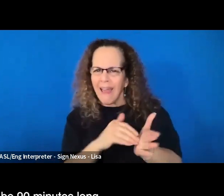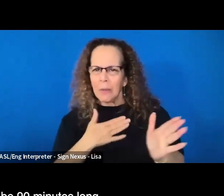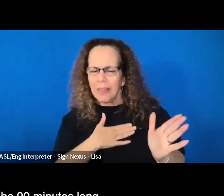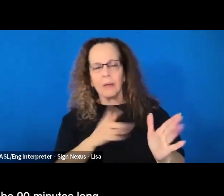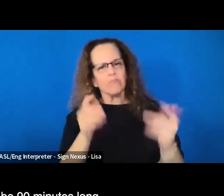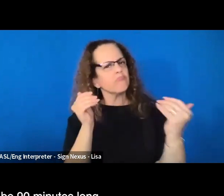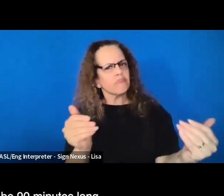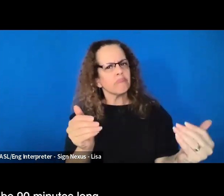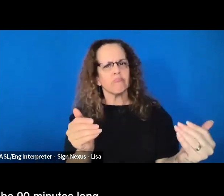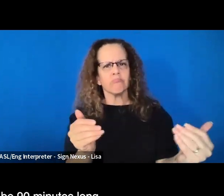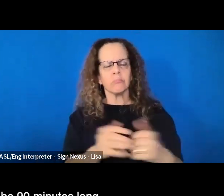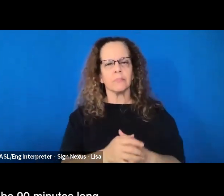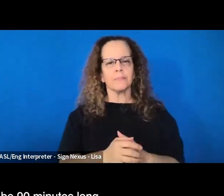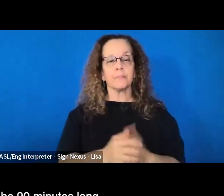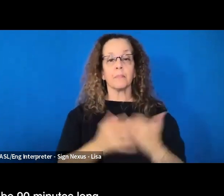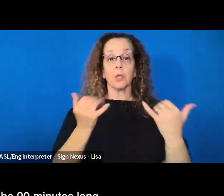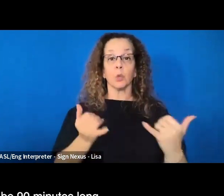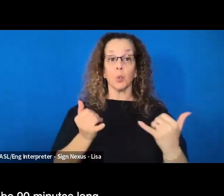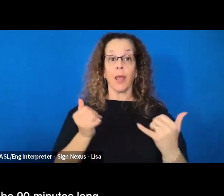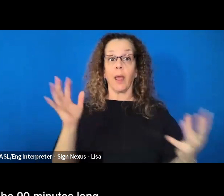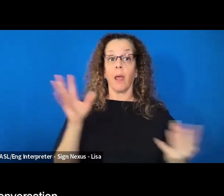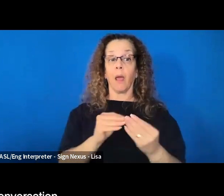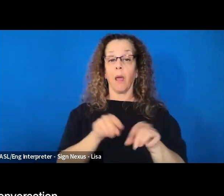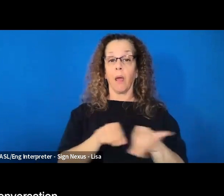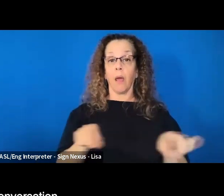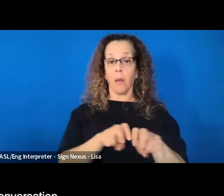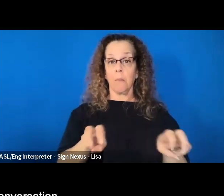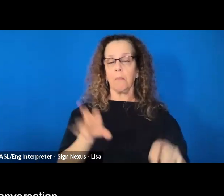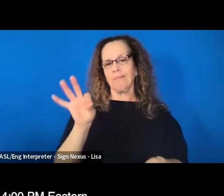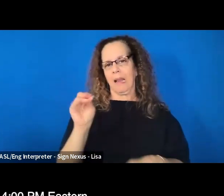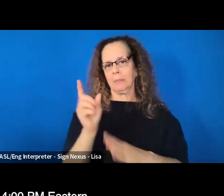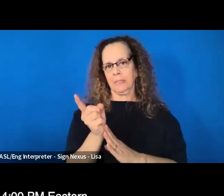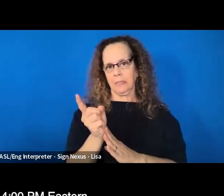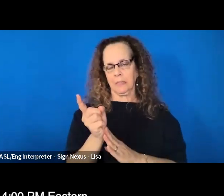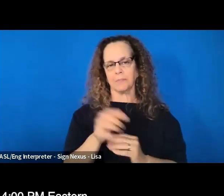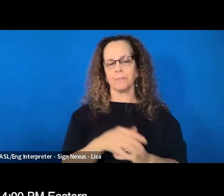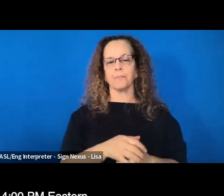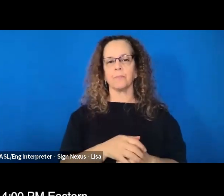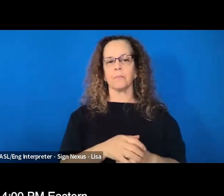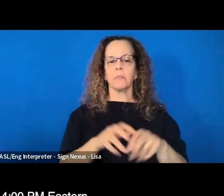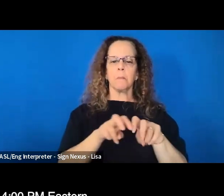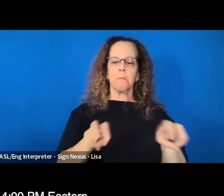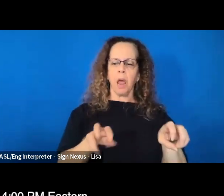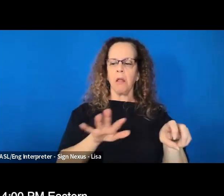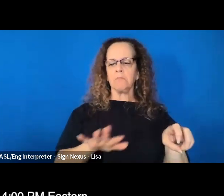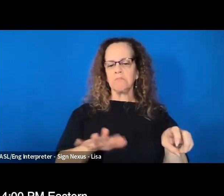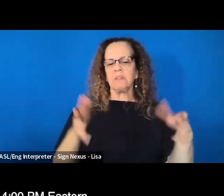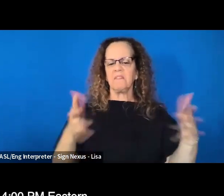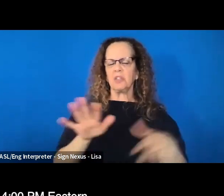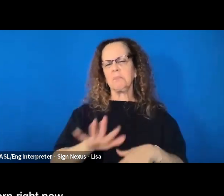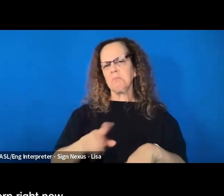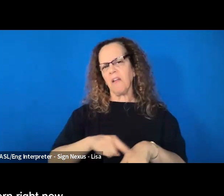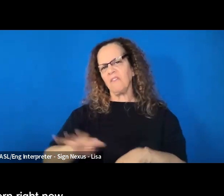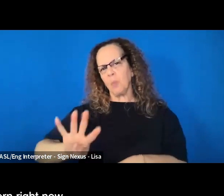Today's program will be 90 minutes long. The panel conversation will last until about 4 p.m. Eastern.